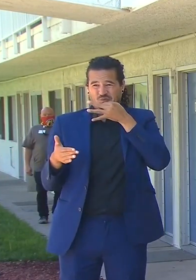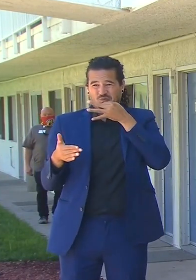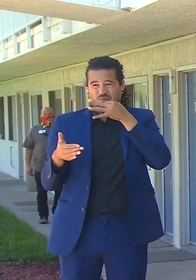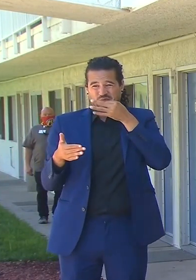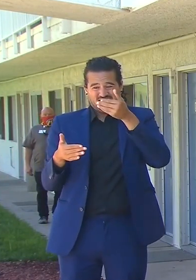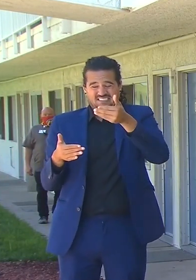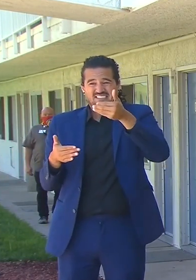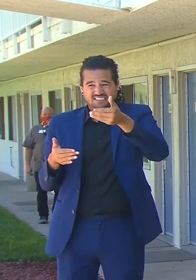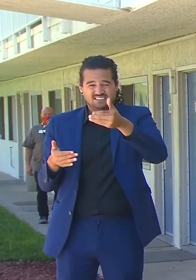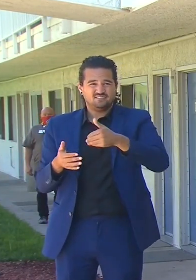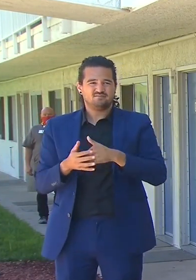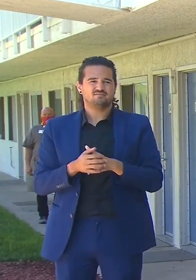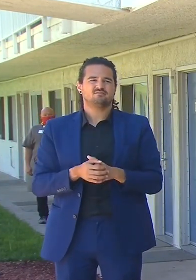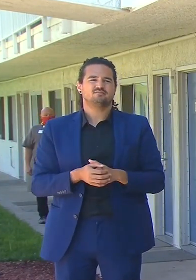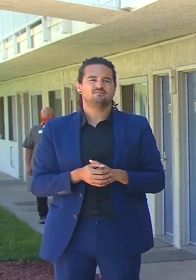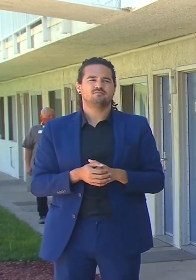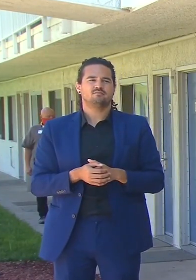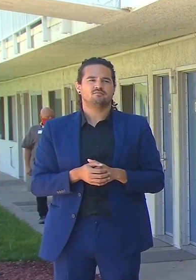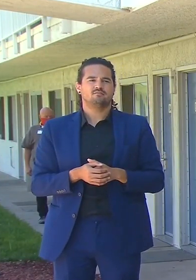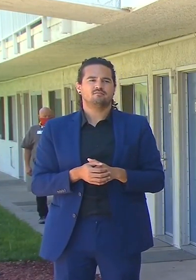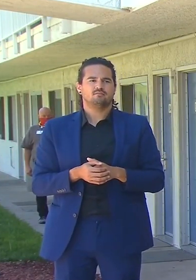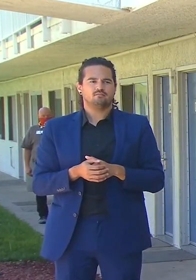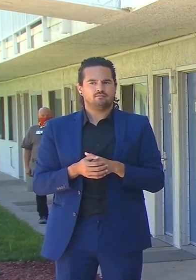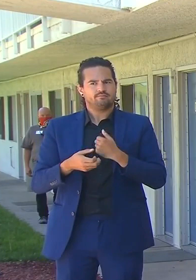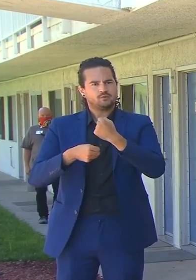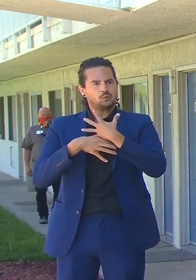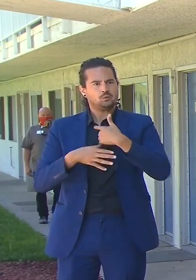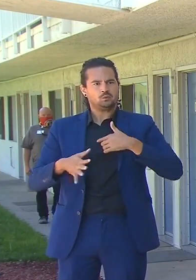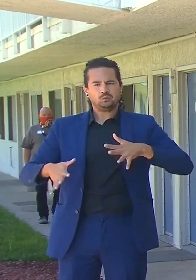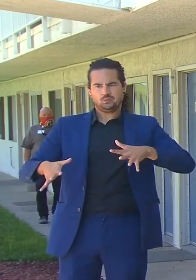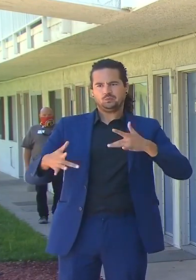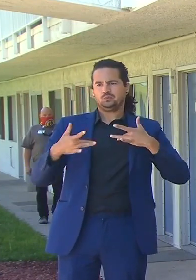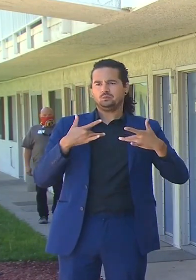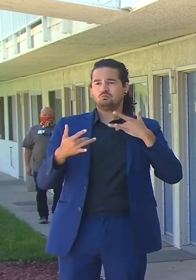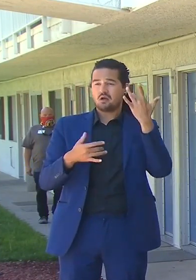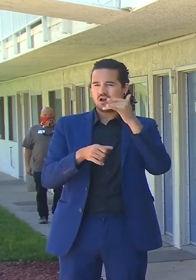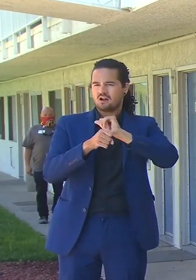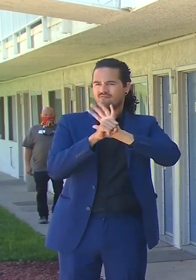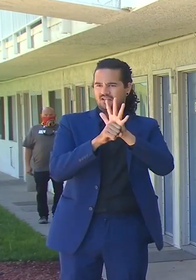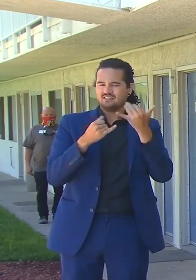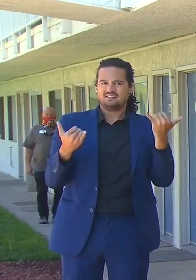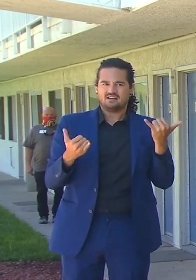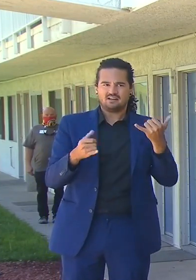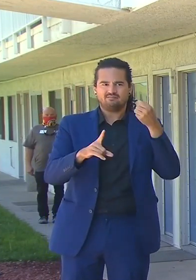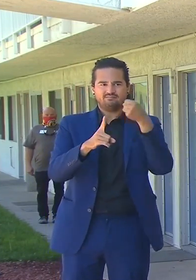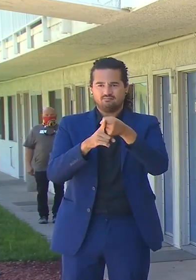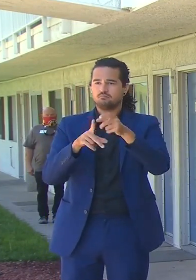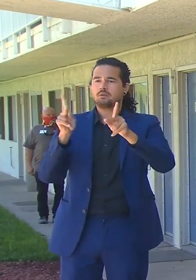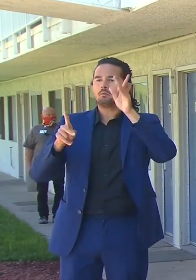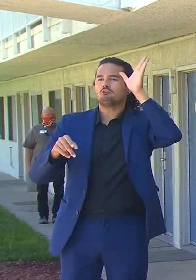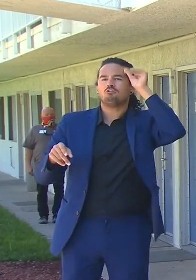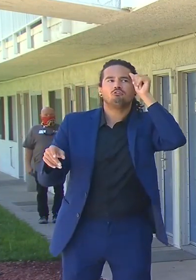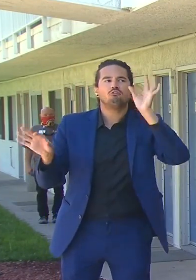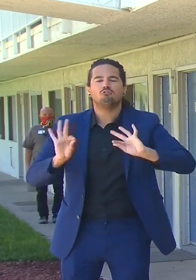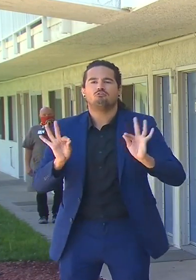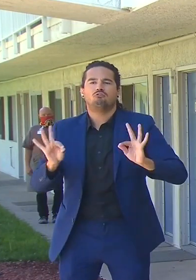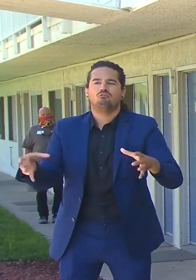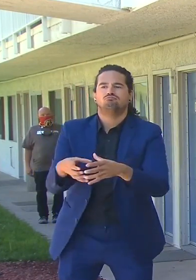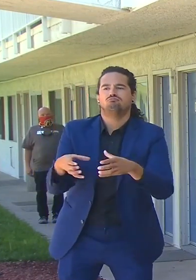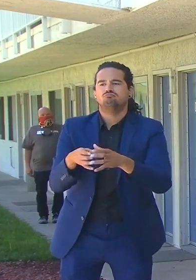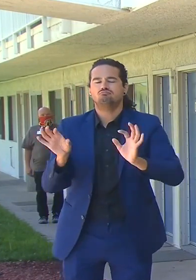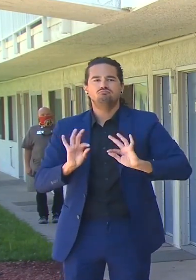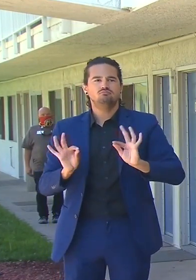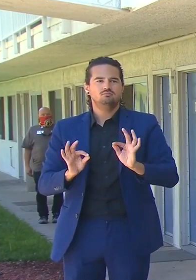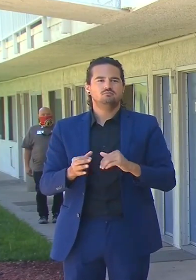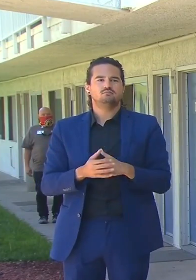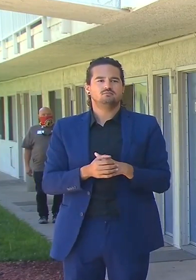relates to the spread of COVID-19 in this state remains family gatherings, not just bars, not just